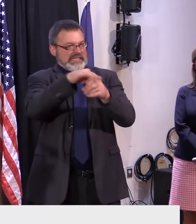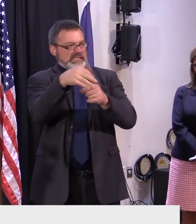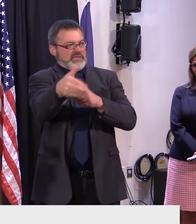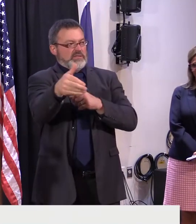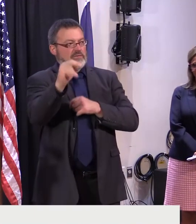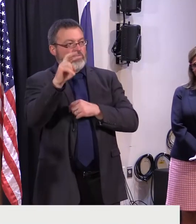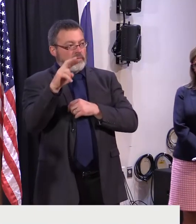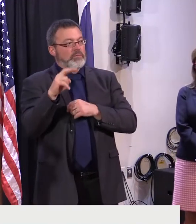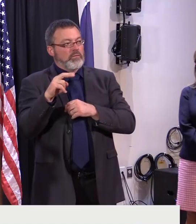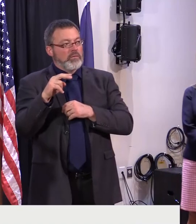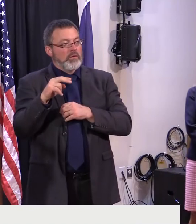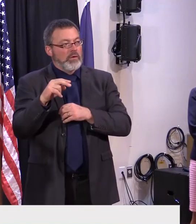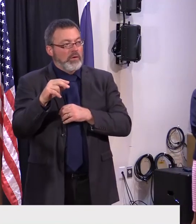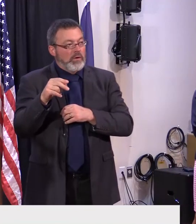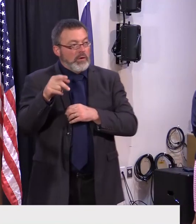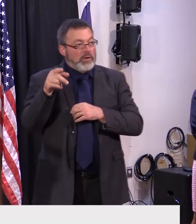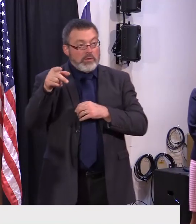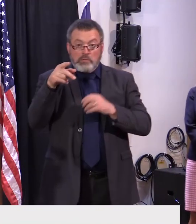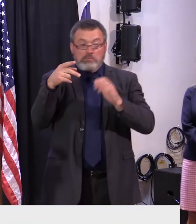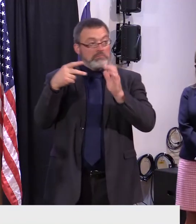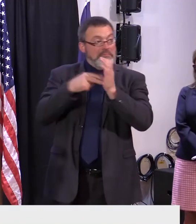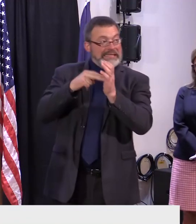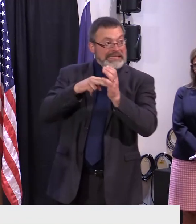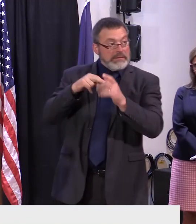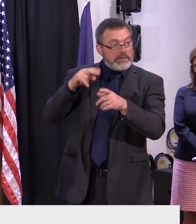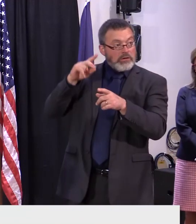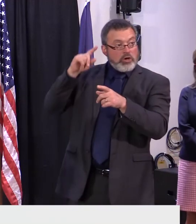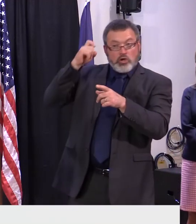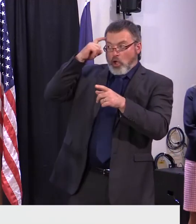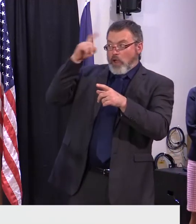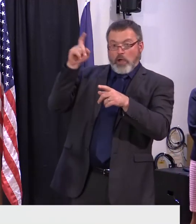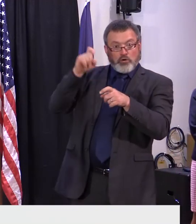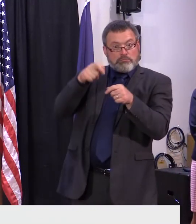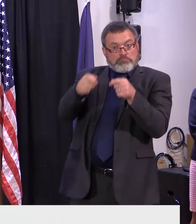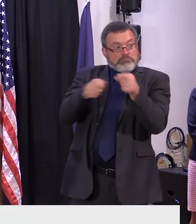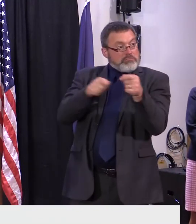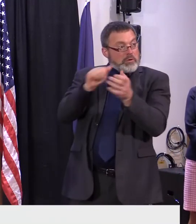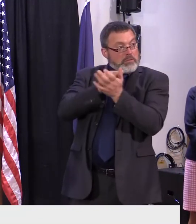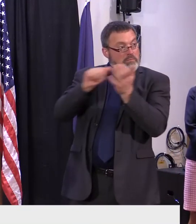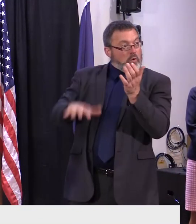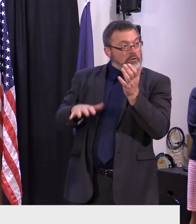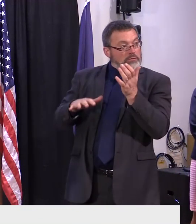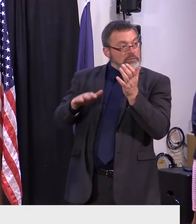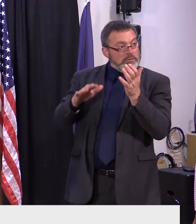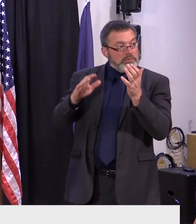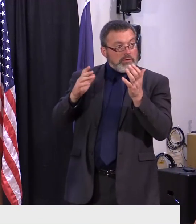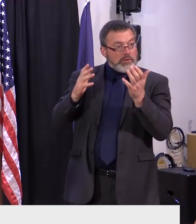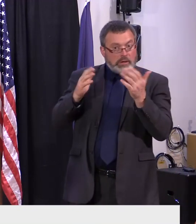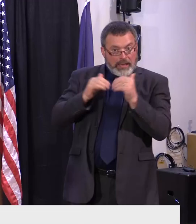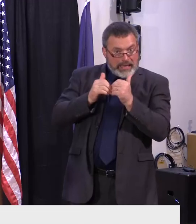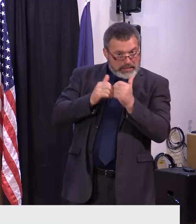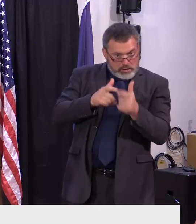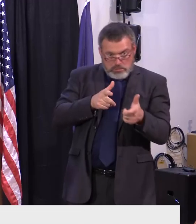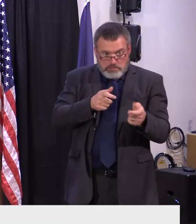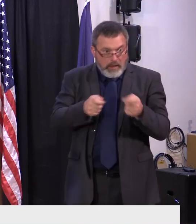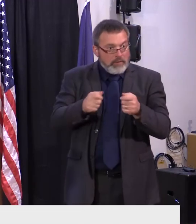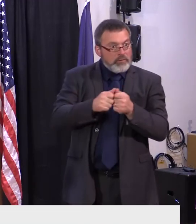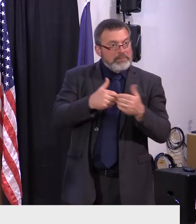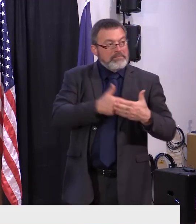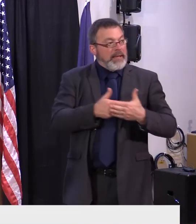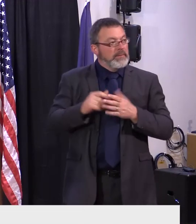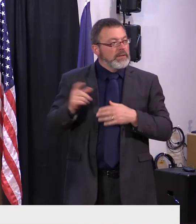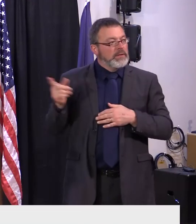role in regulating abortion past the point of fetal viability again i personally um believe